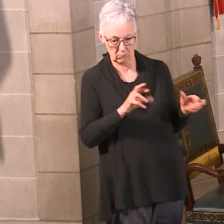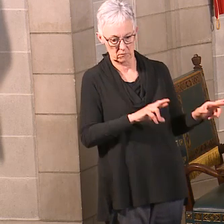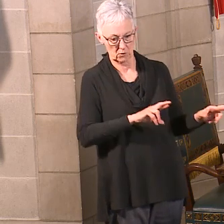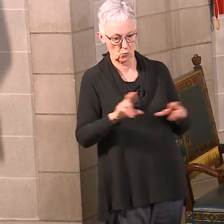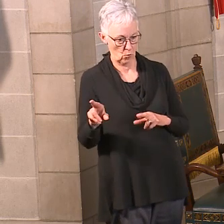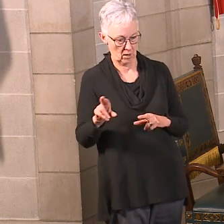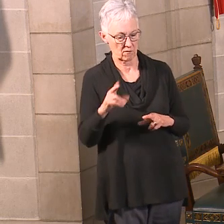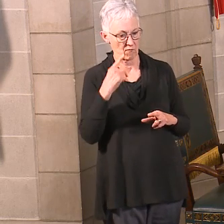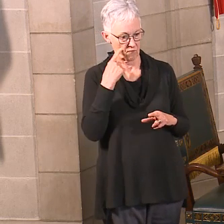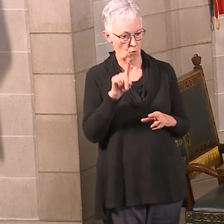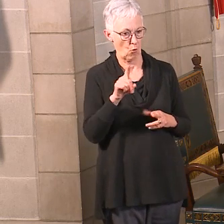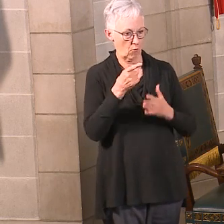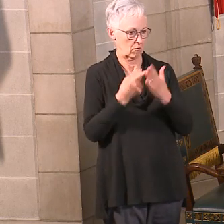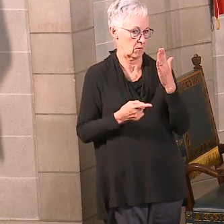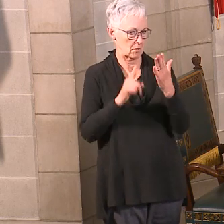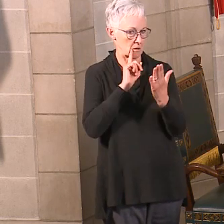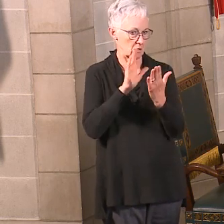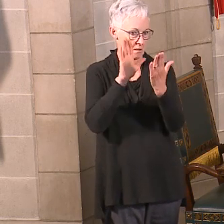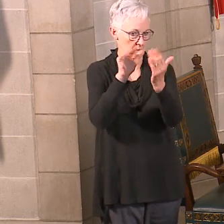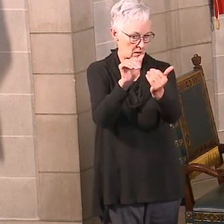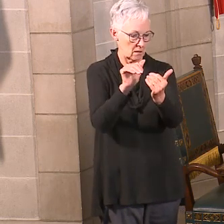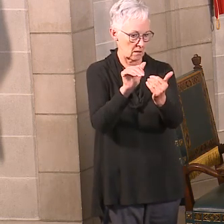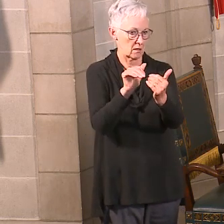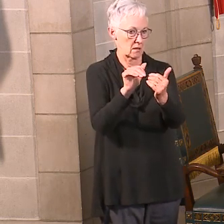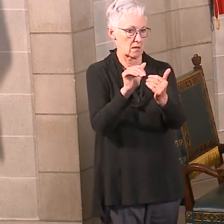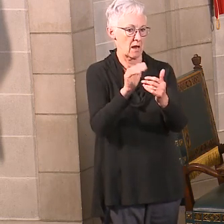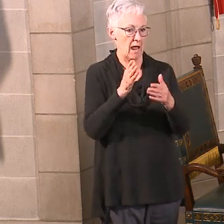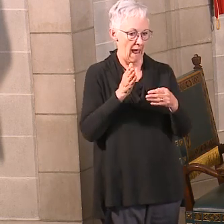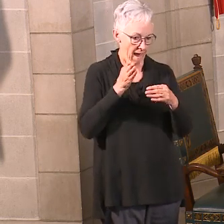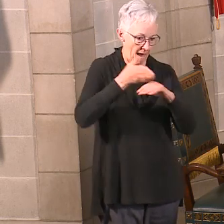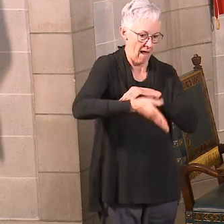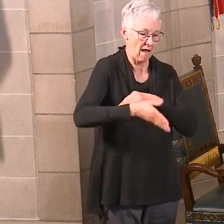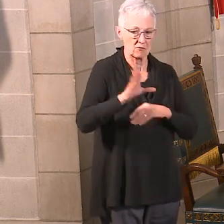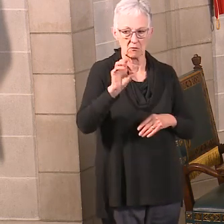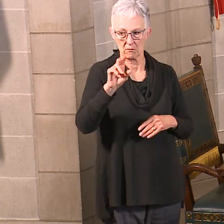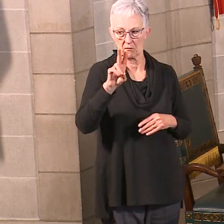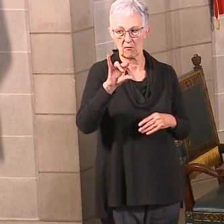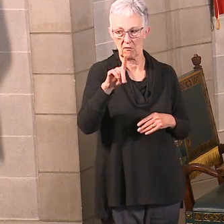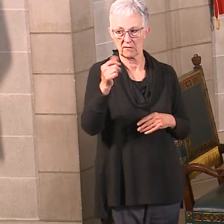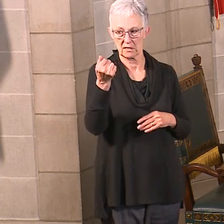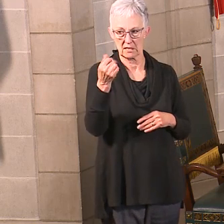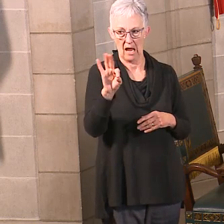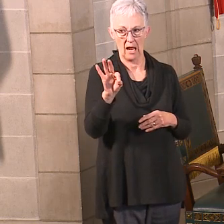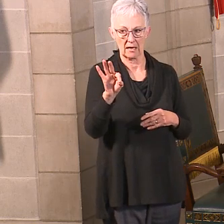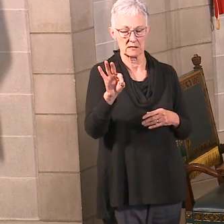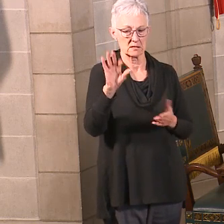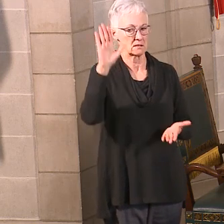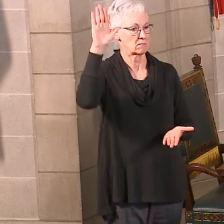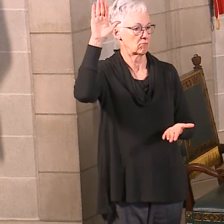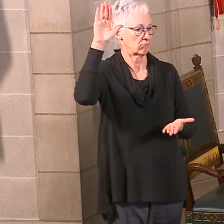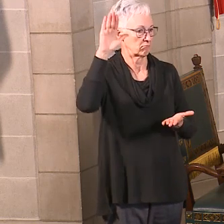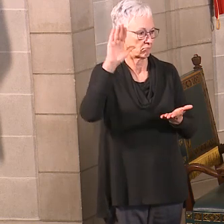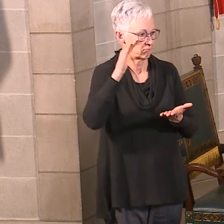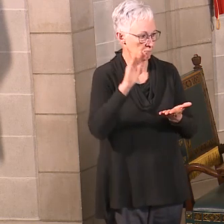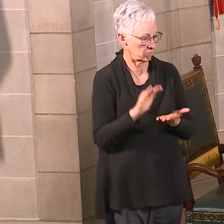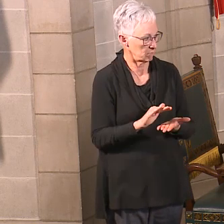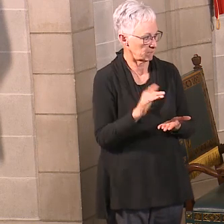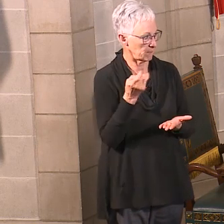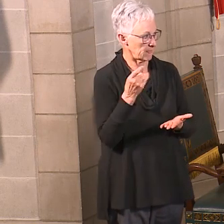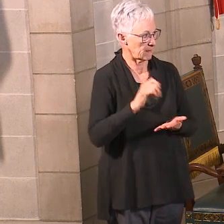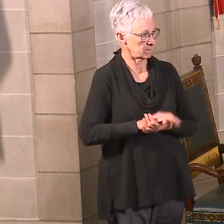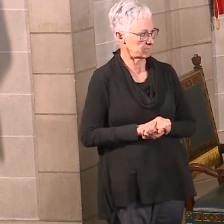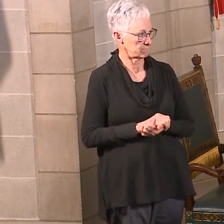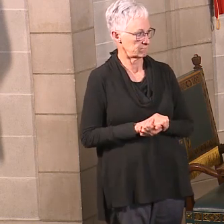serve what we are fully anticipating, an increase in demand for mental health services once this crisis is passed. You're going to be